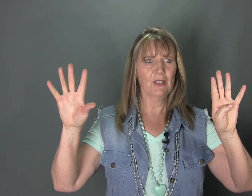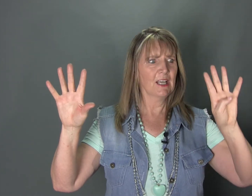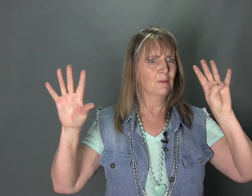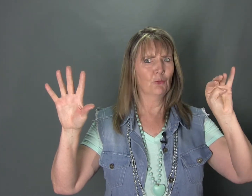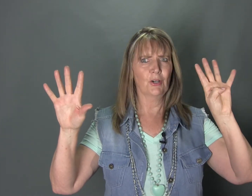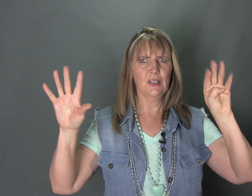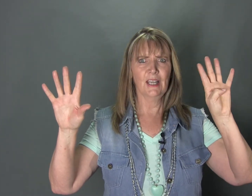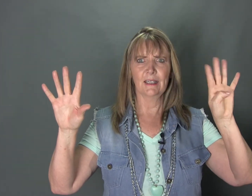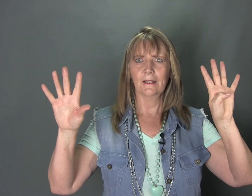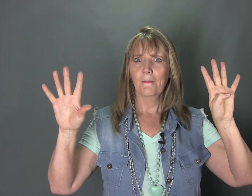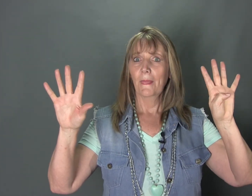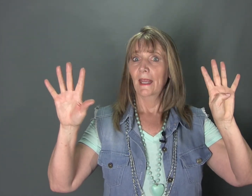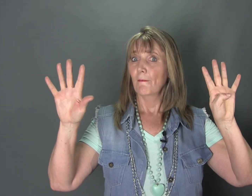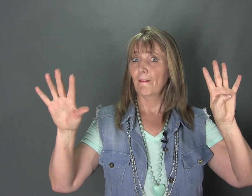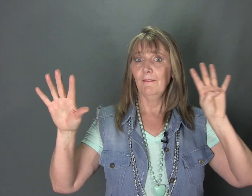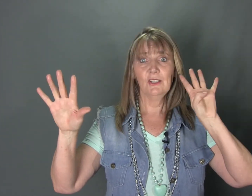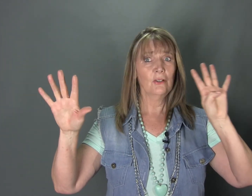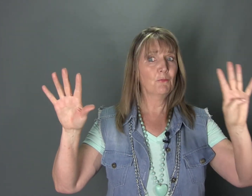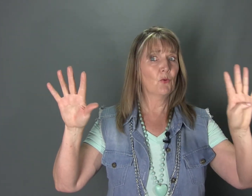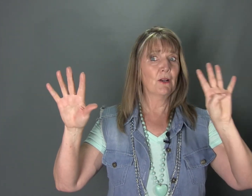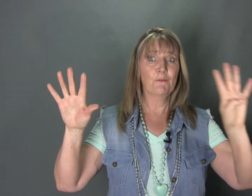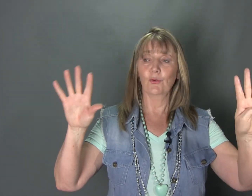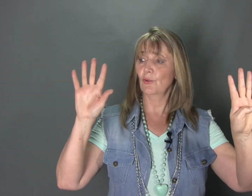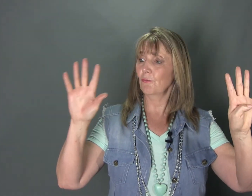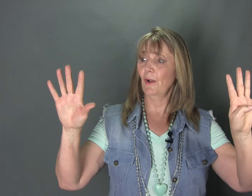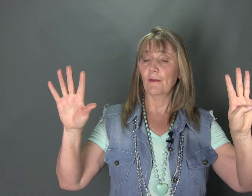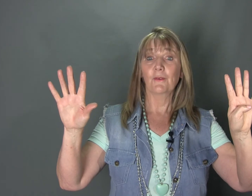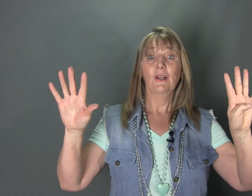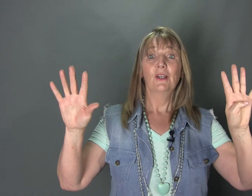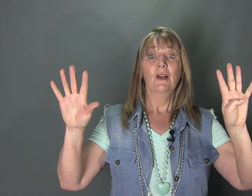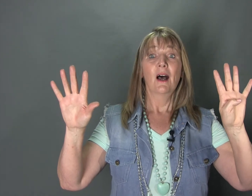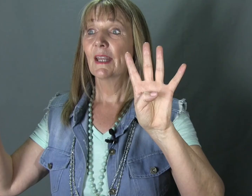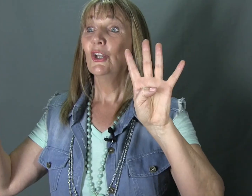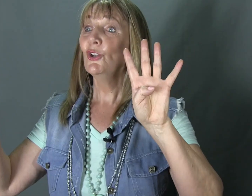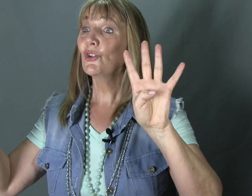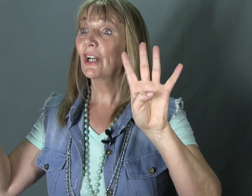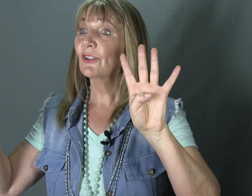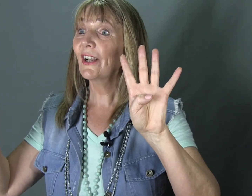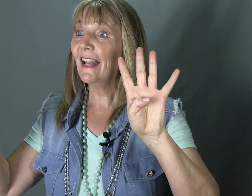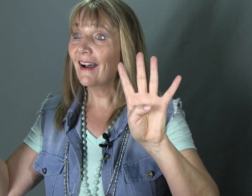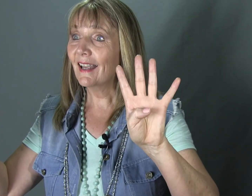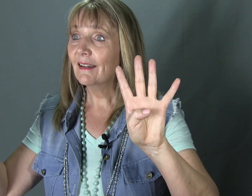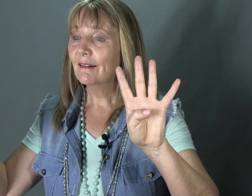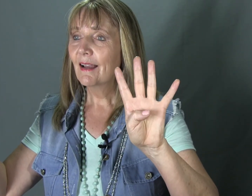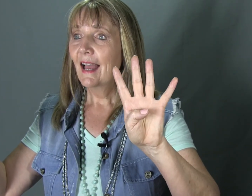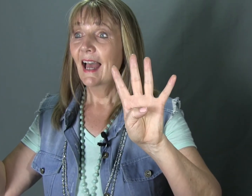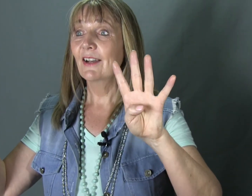on this hand, four on this hand. Five is not four and four is not five. You shall not lie and